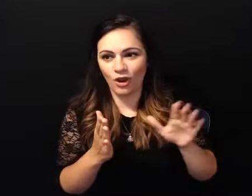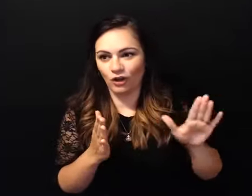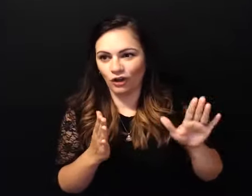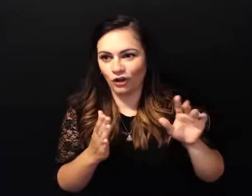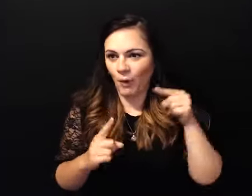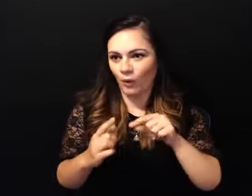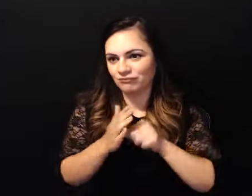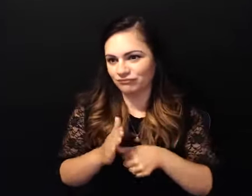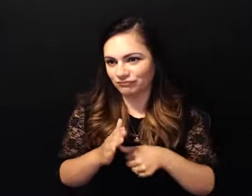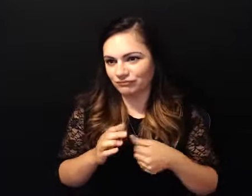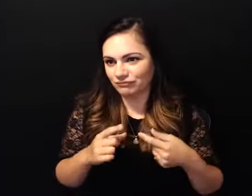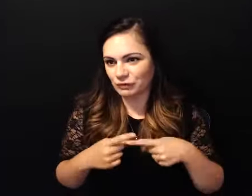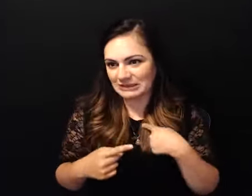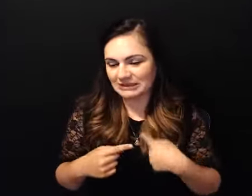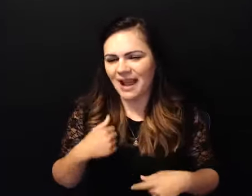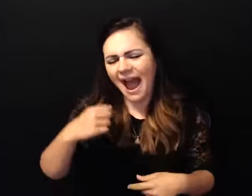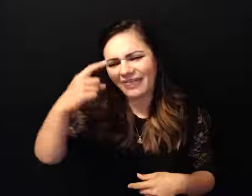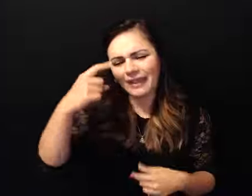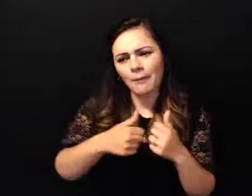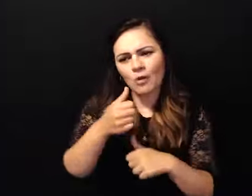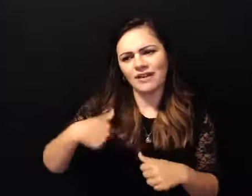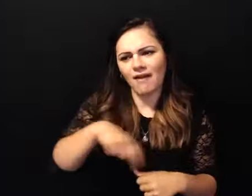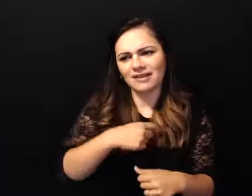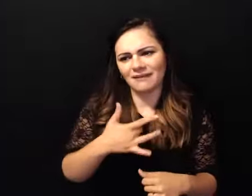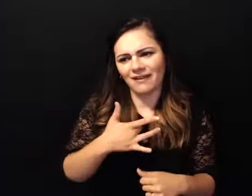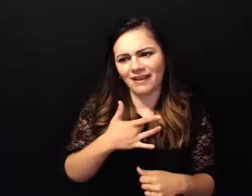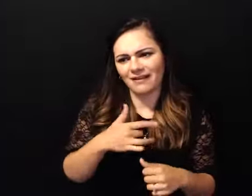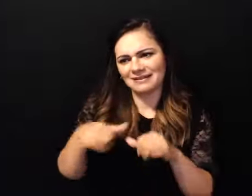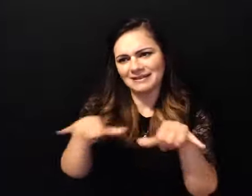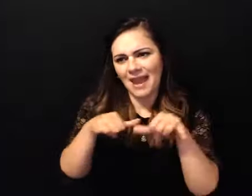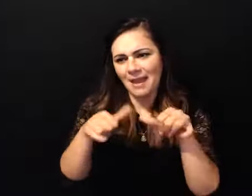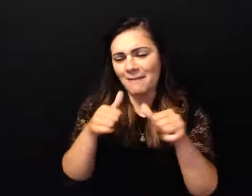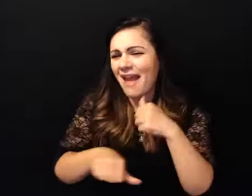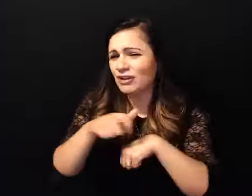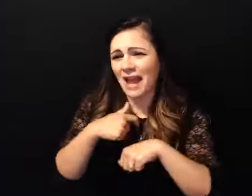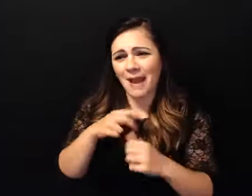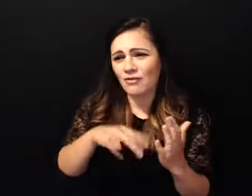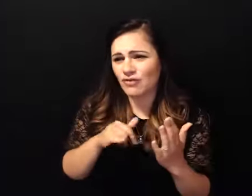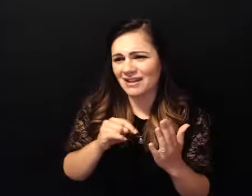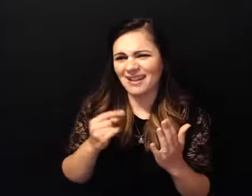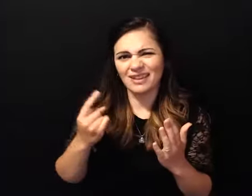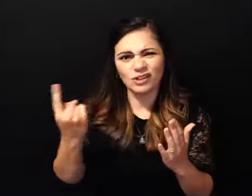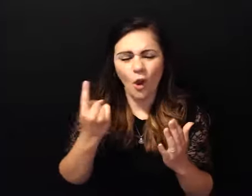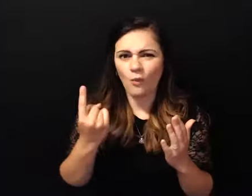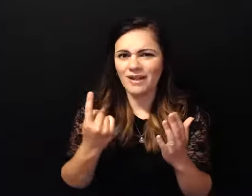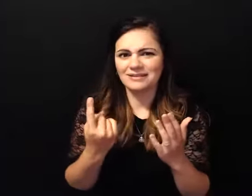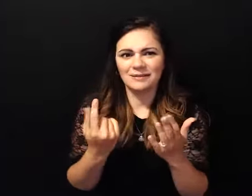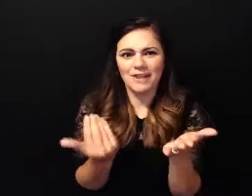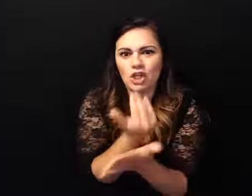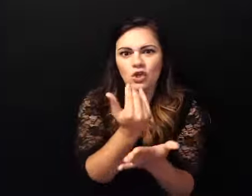think most of us feel this way i know it's true for me that every time i read it there's always something else in there and i have read it and i have read it and i have read it and